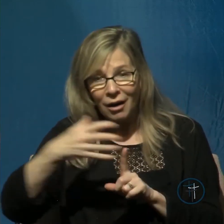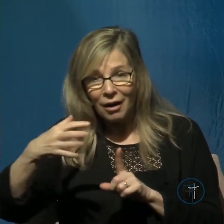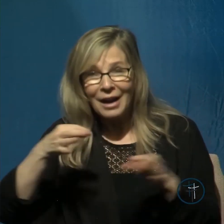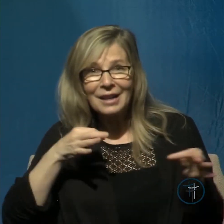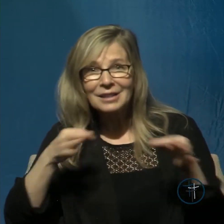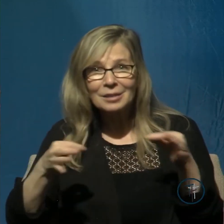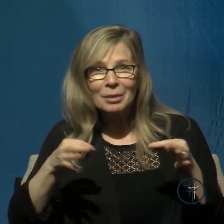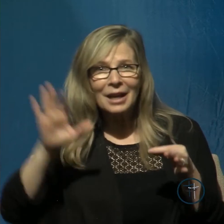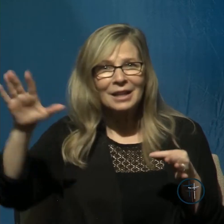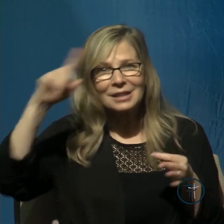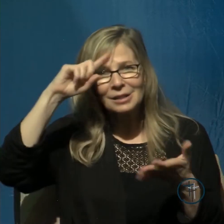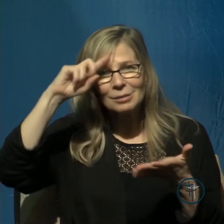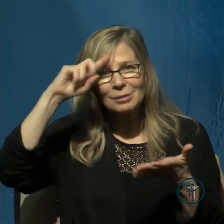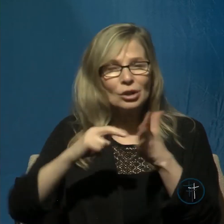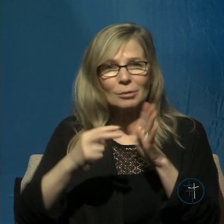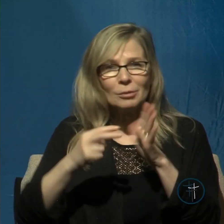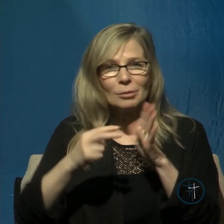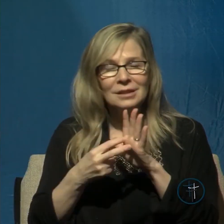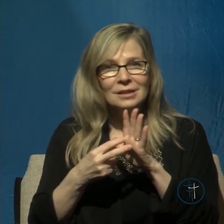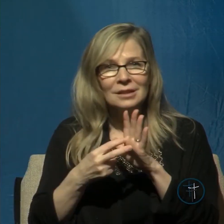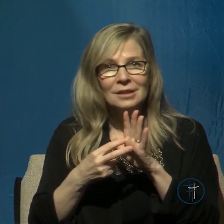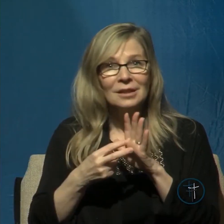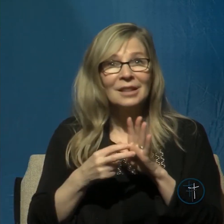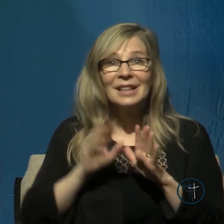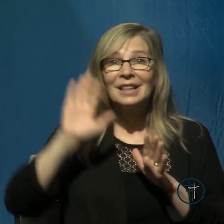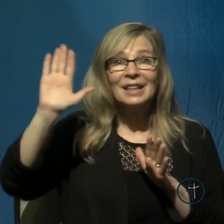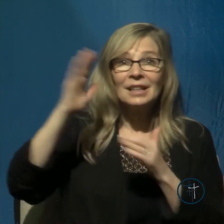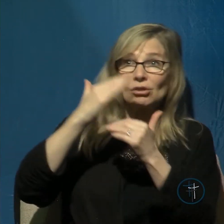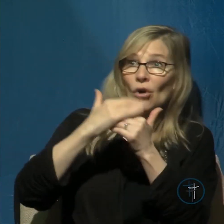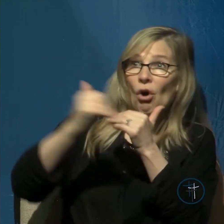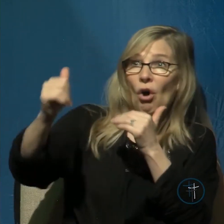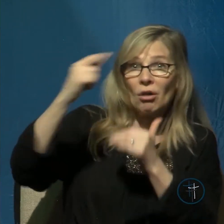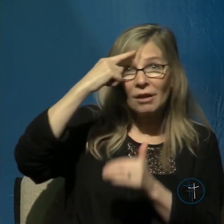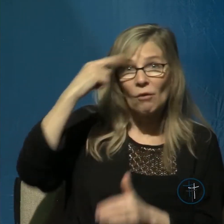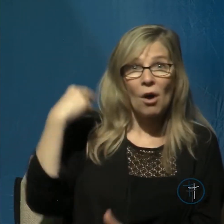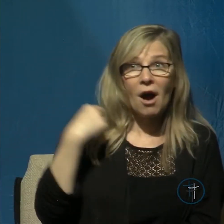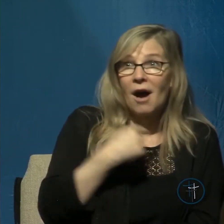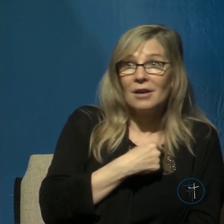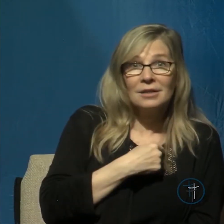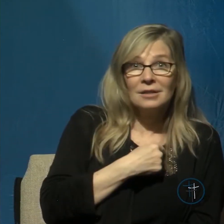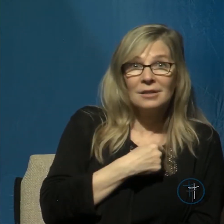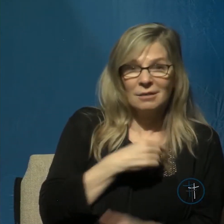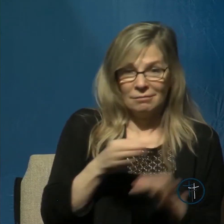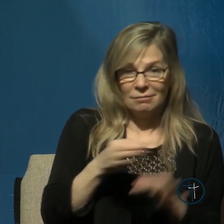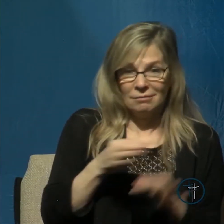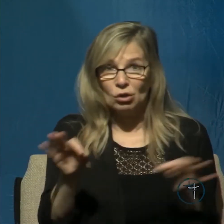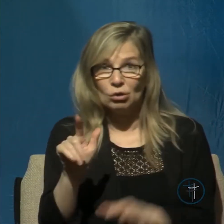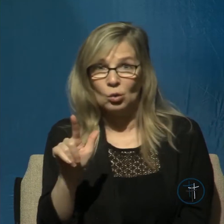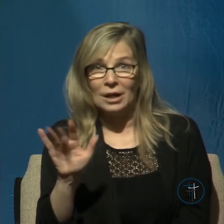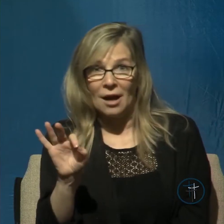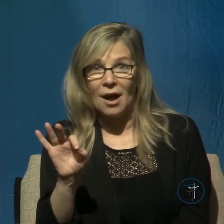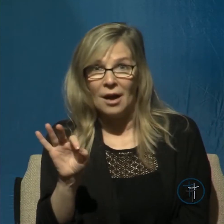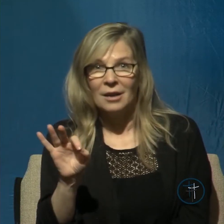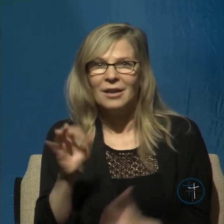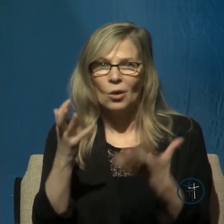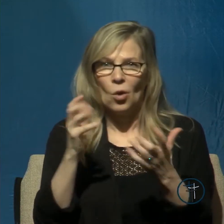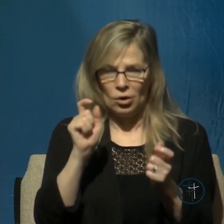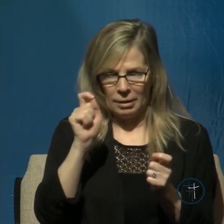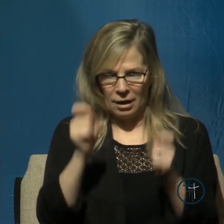purpose is his calling for us according to verse 29 is to be conformed to the image of Jesus